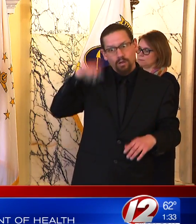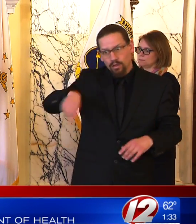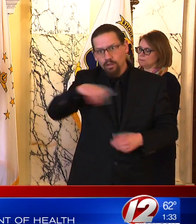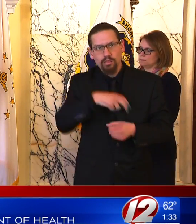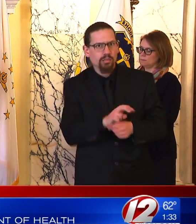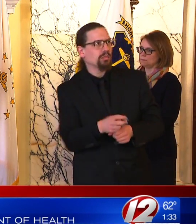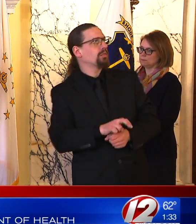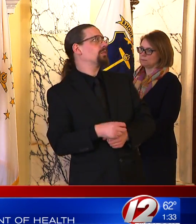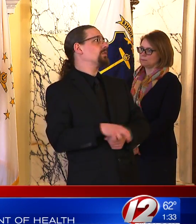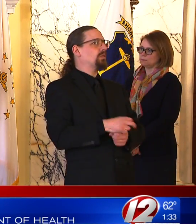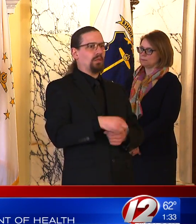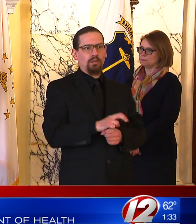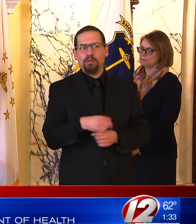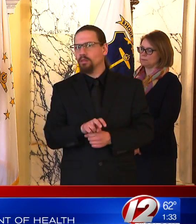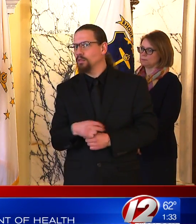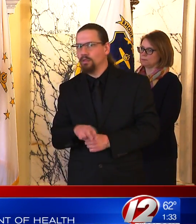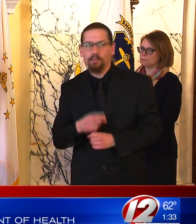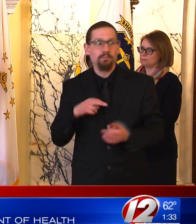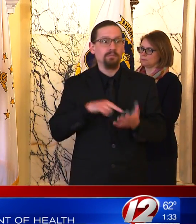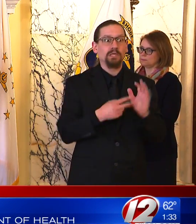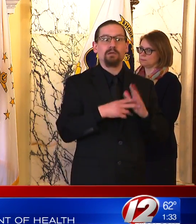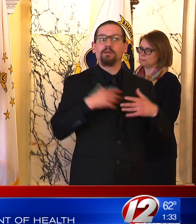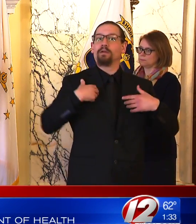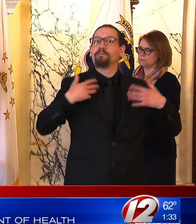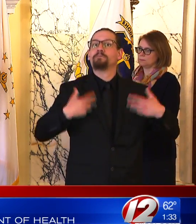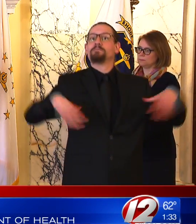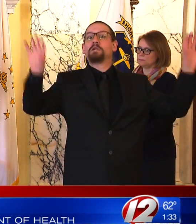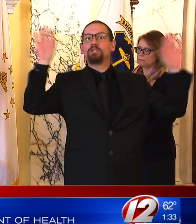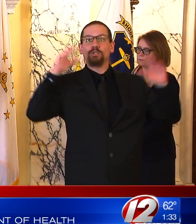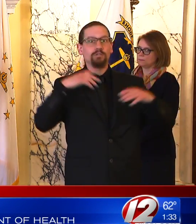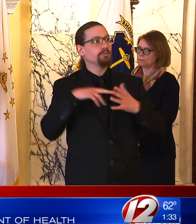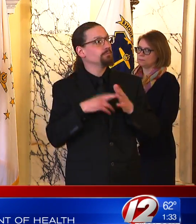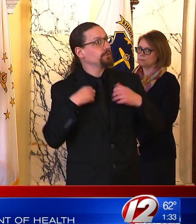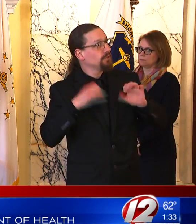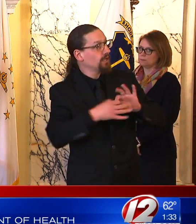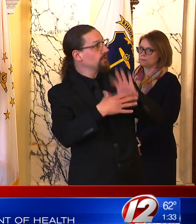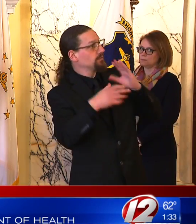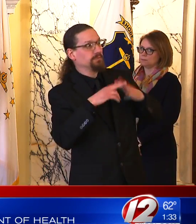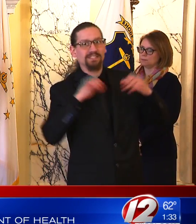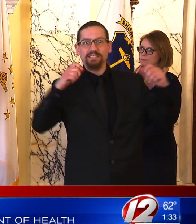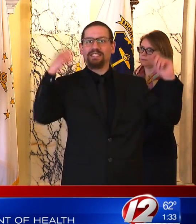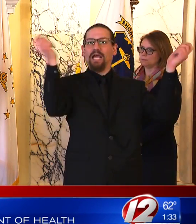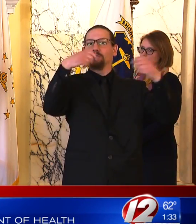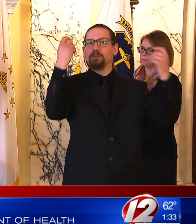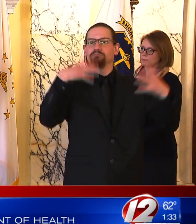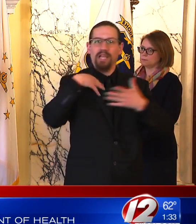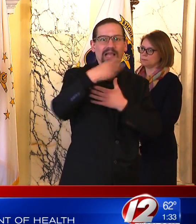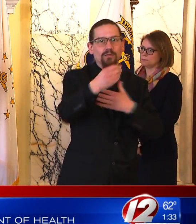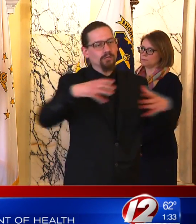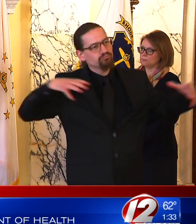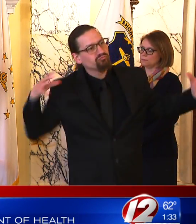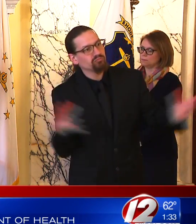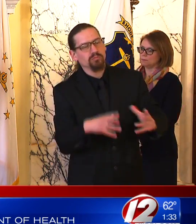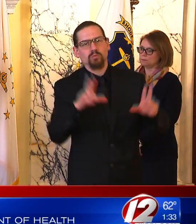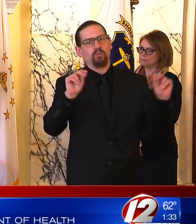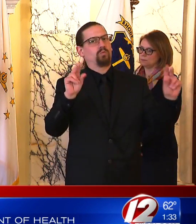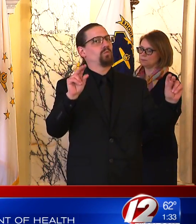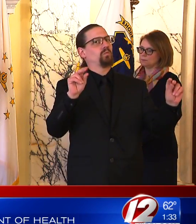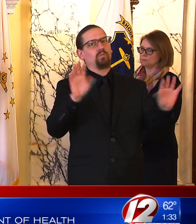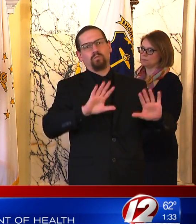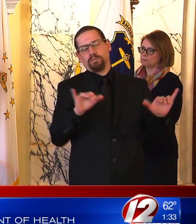condition we are dealing with in Rhode Island right now. We are seeing people of all ages